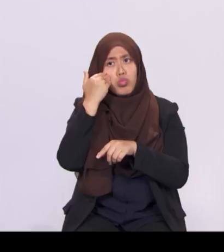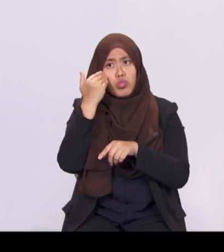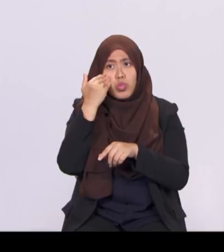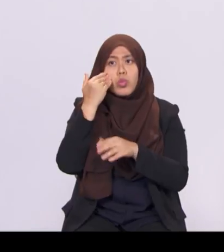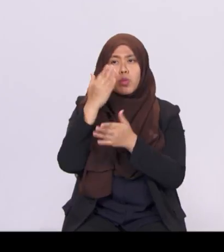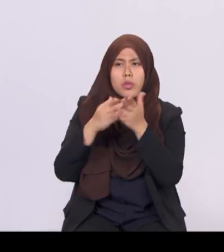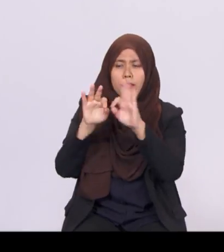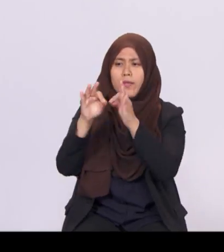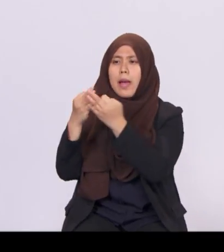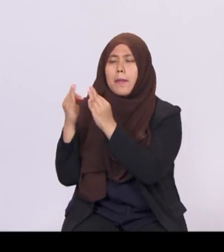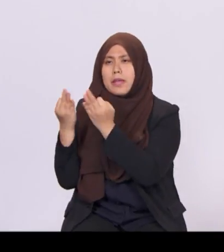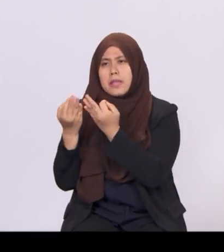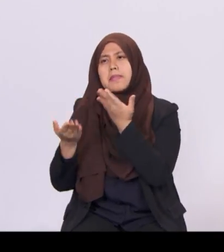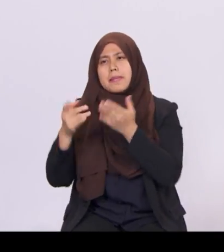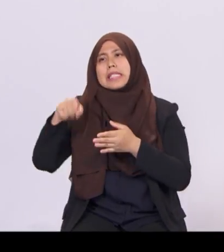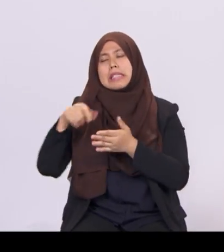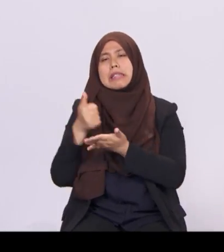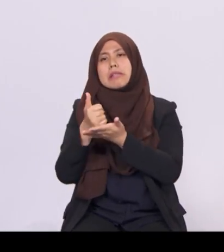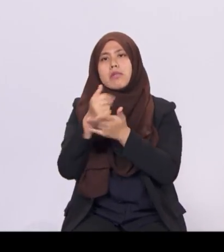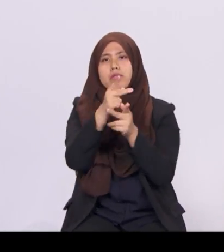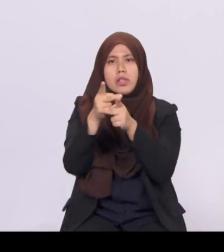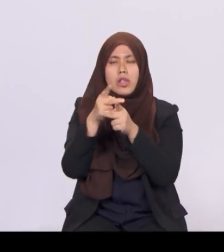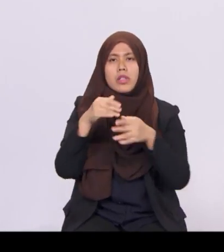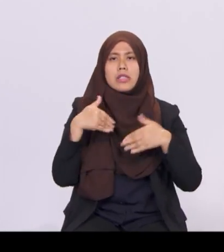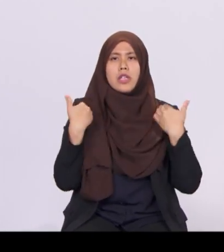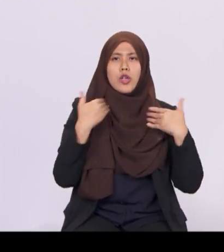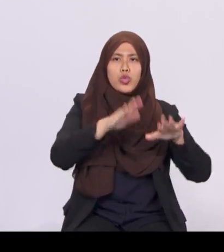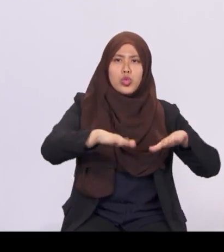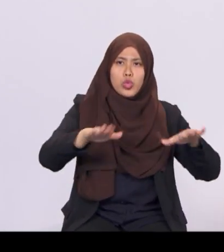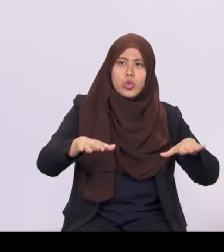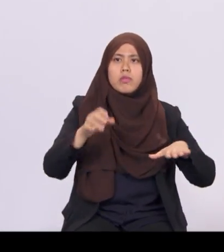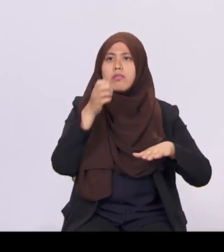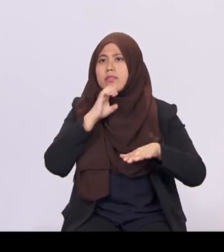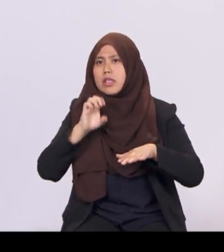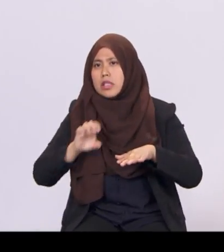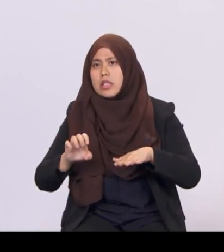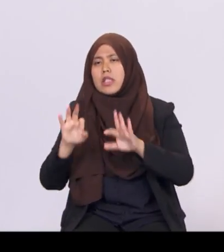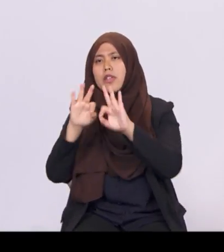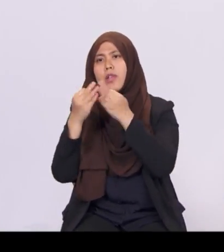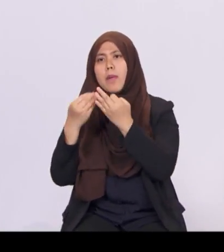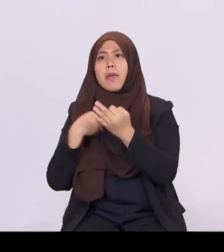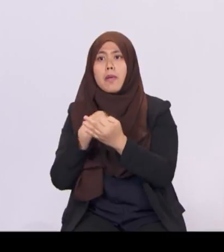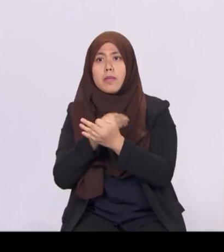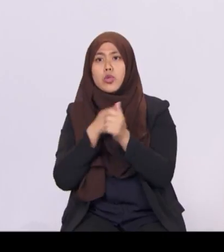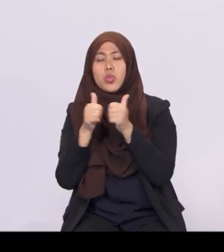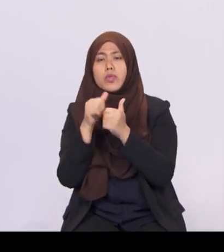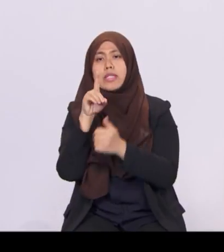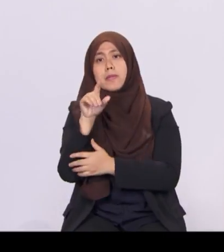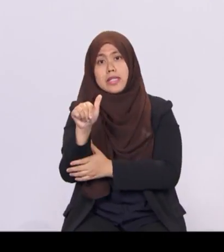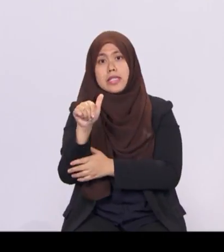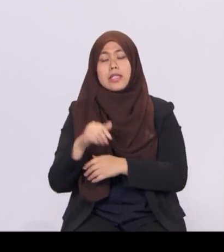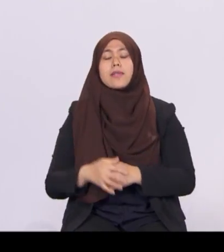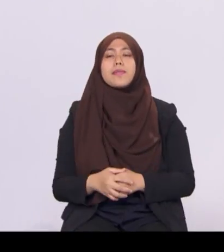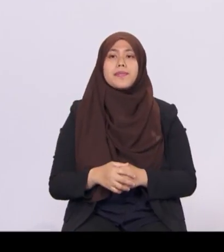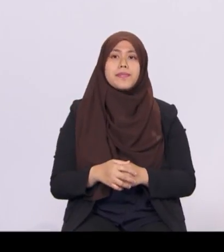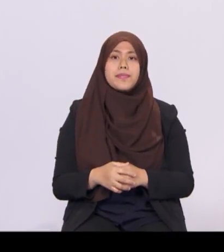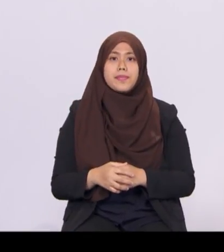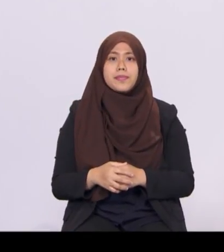families may need help caring for their young children, children, the elderly or family members with disabilities. Today,